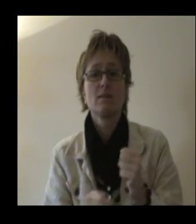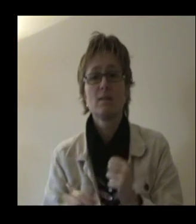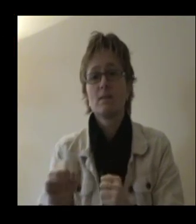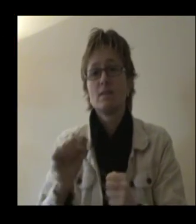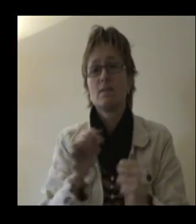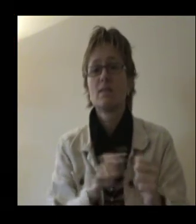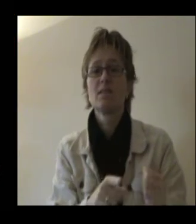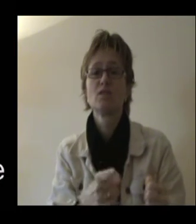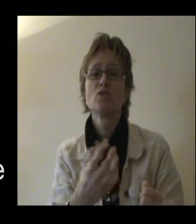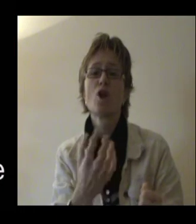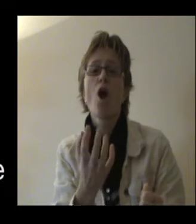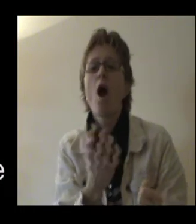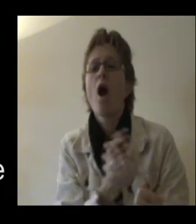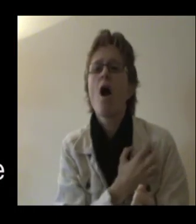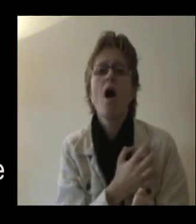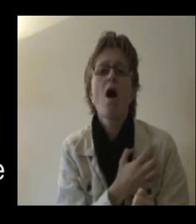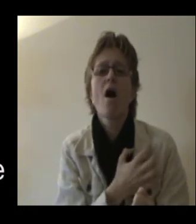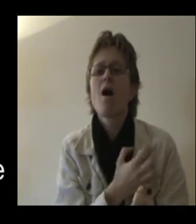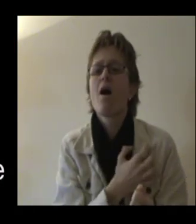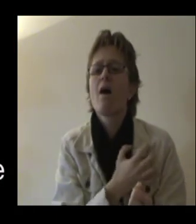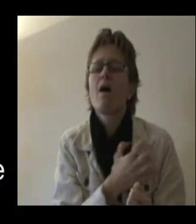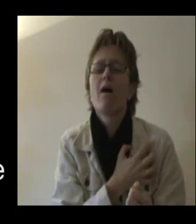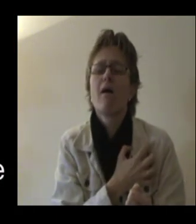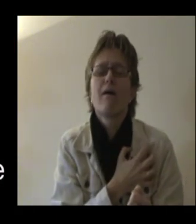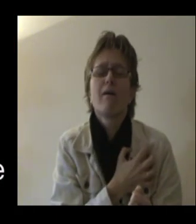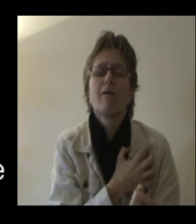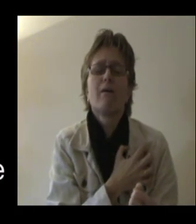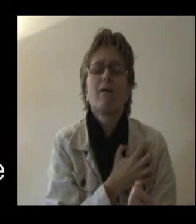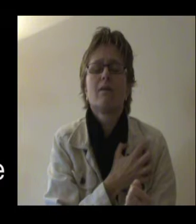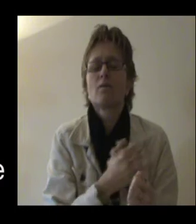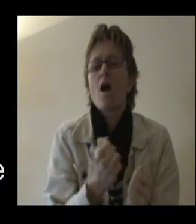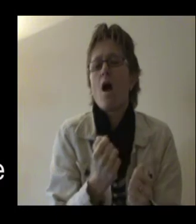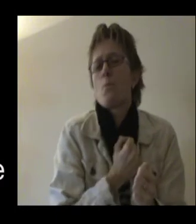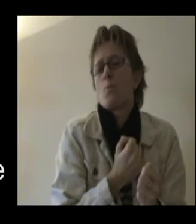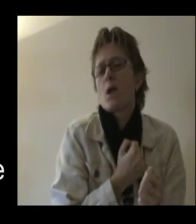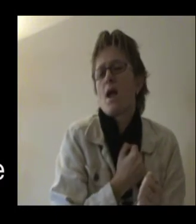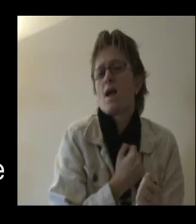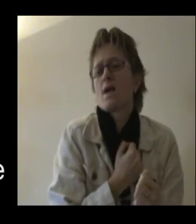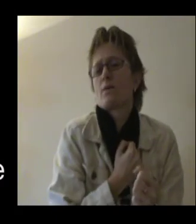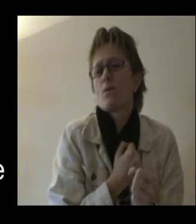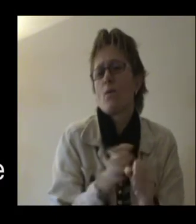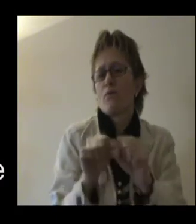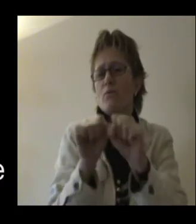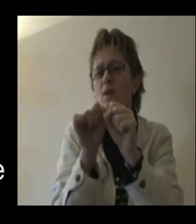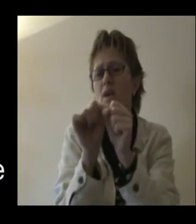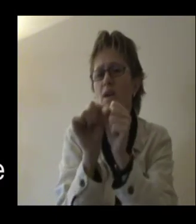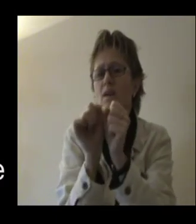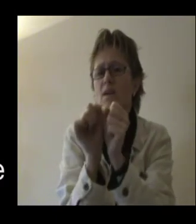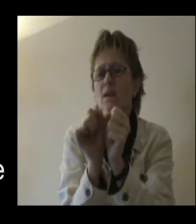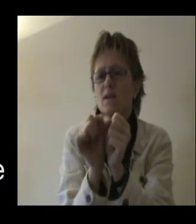It's the heart afraid of breaking